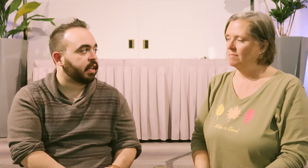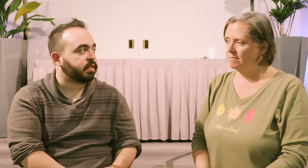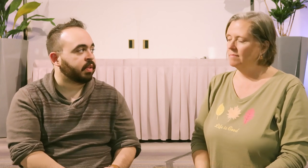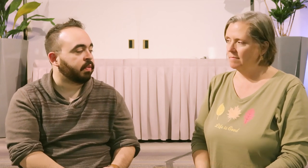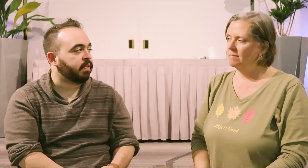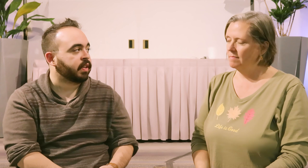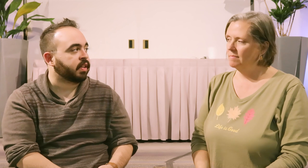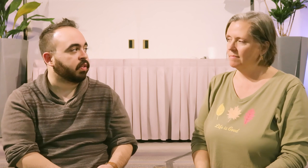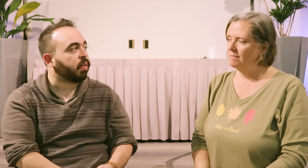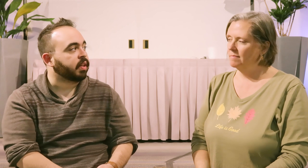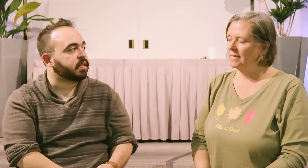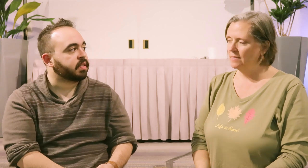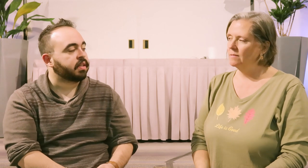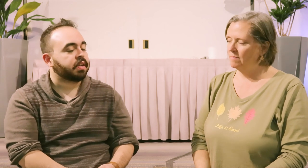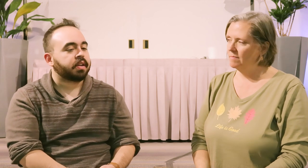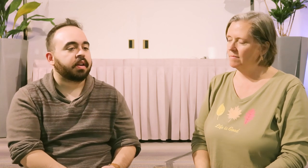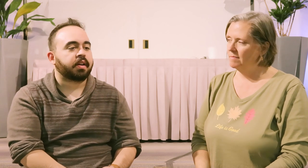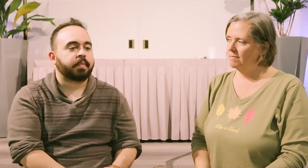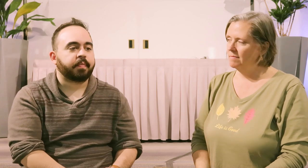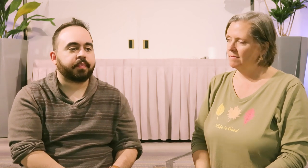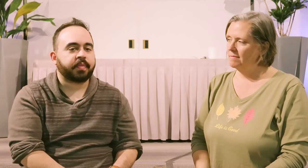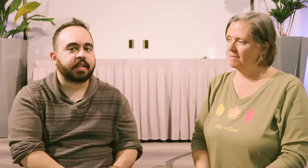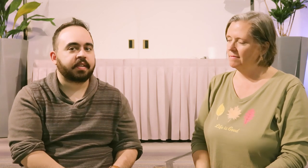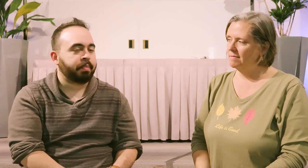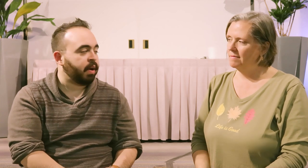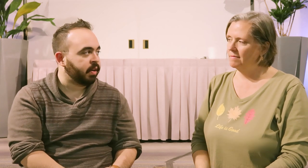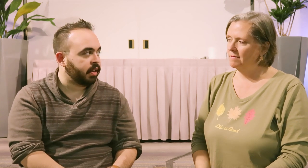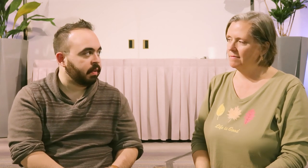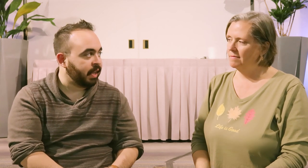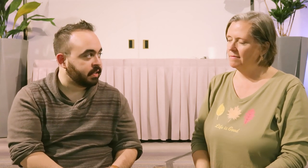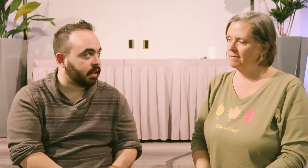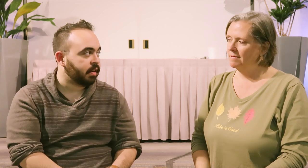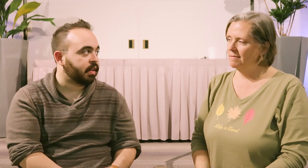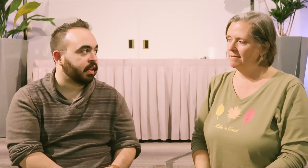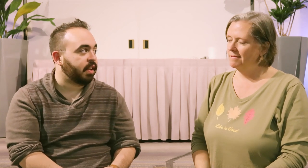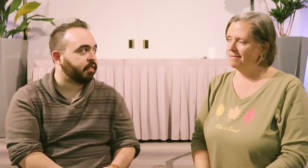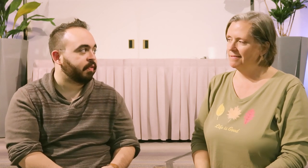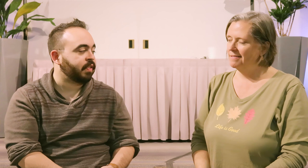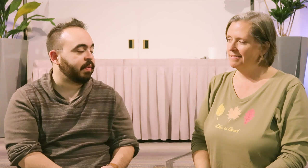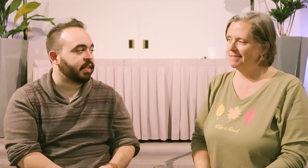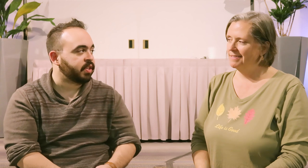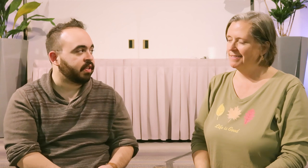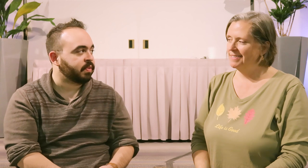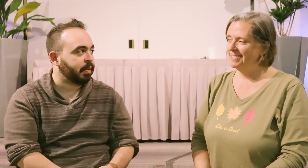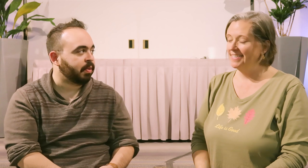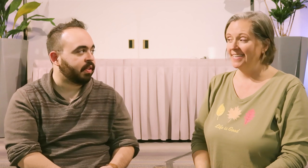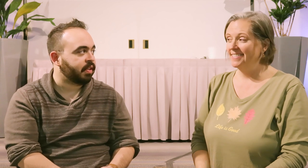That's really what feels like the goal is. Yes. That's empowering and amazing. And I love that we can share this with people. Yes.